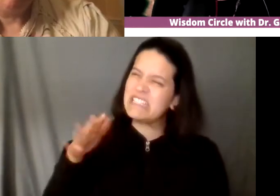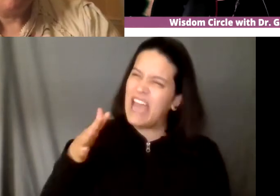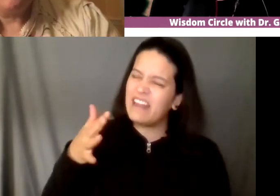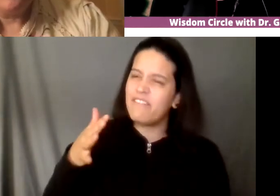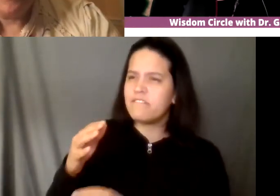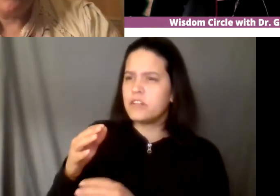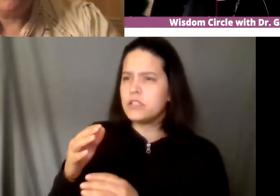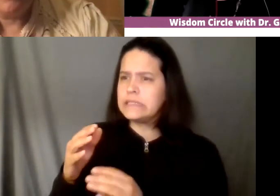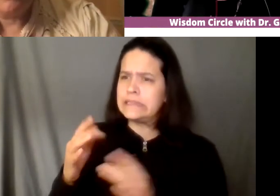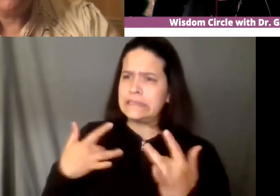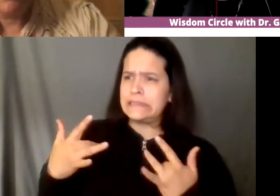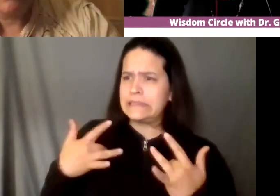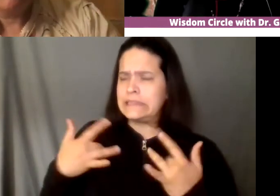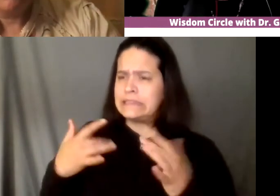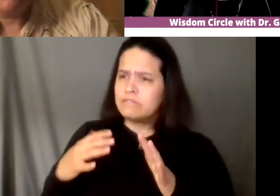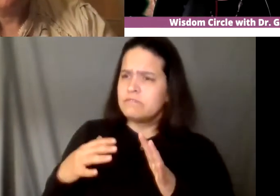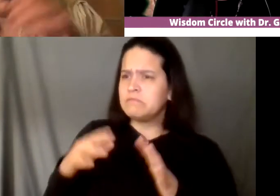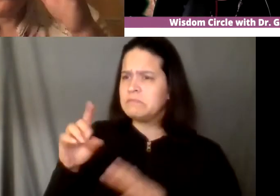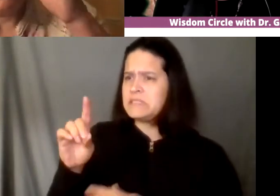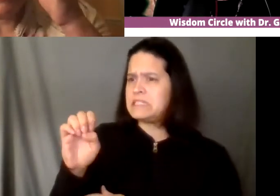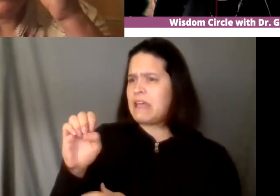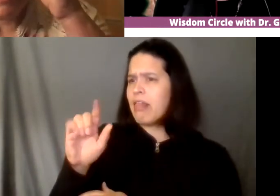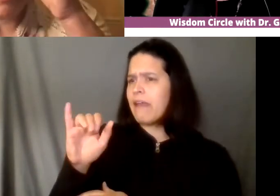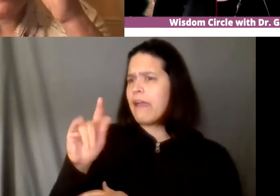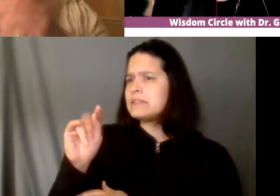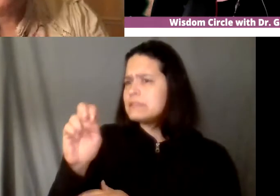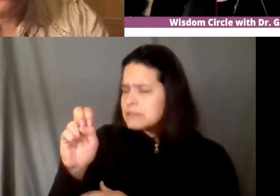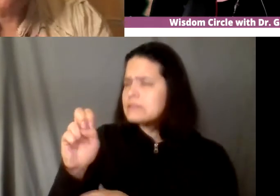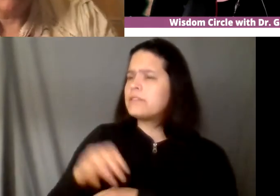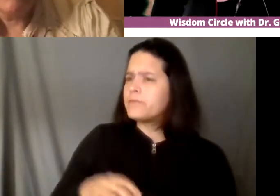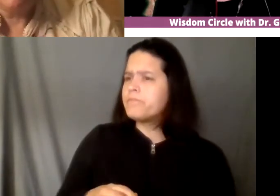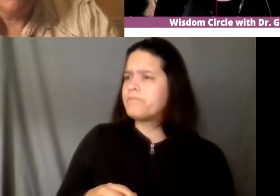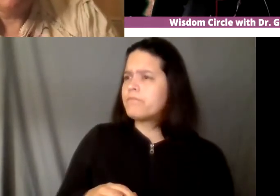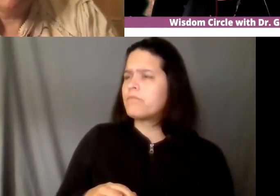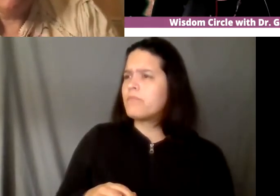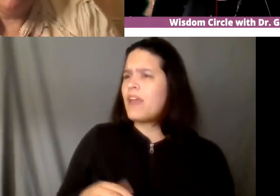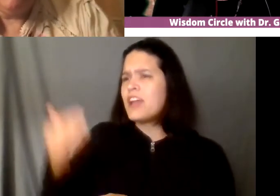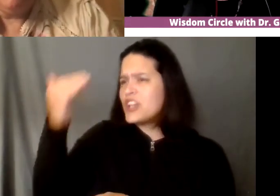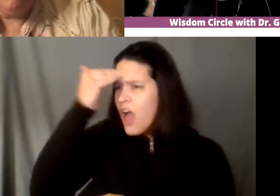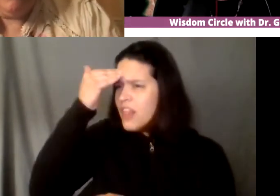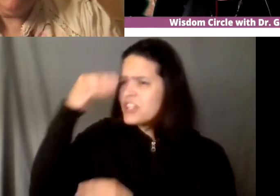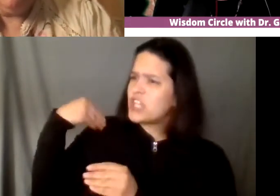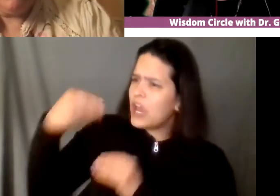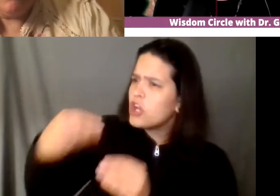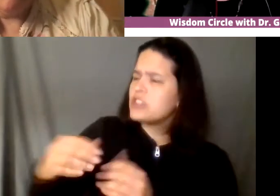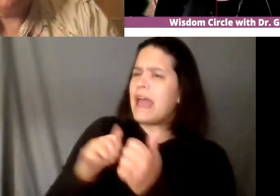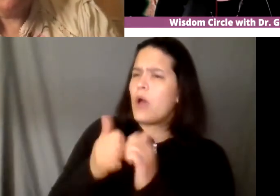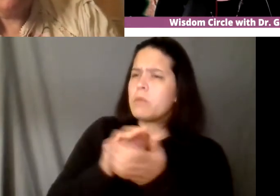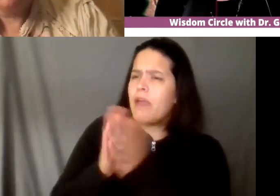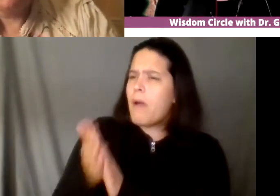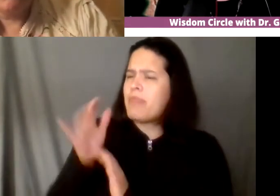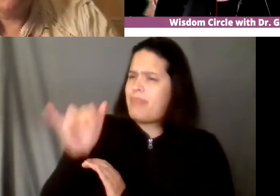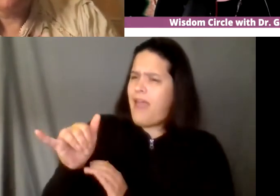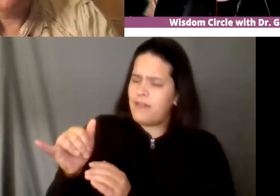knowledge carriers and how to be the liaison uh between that and even moving stuff